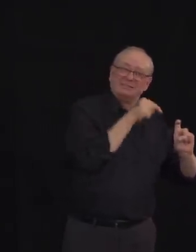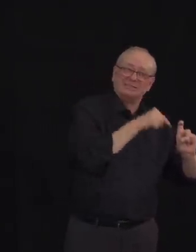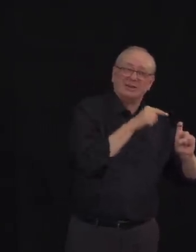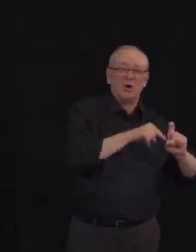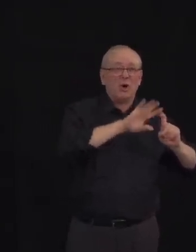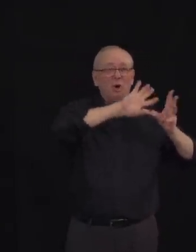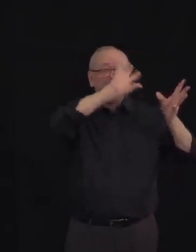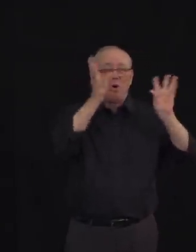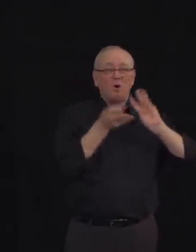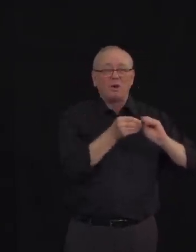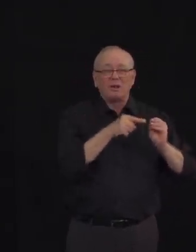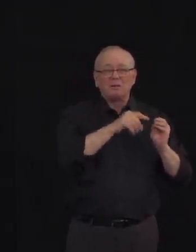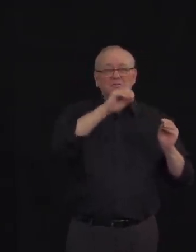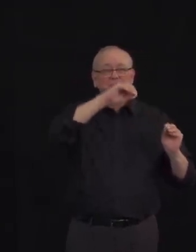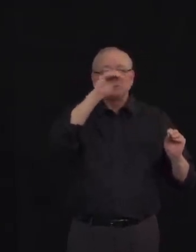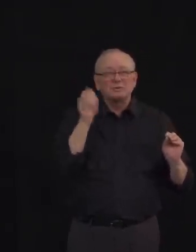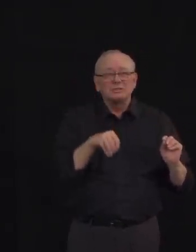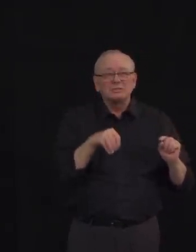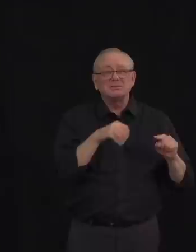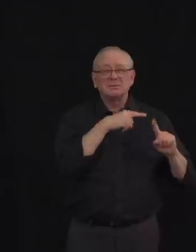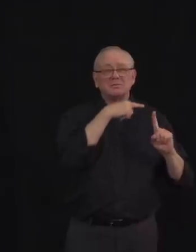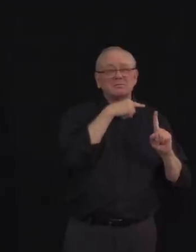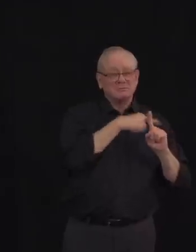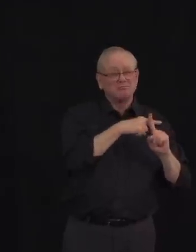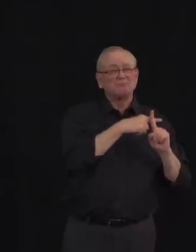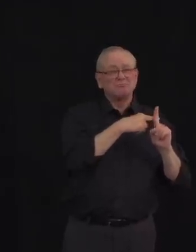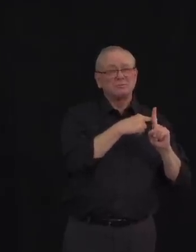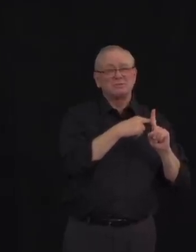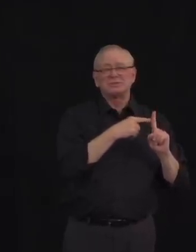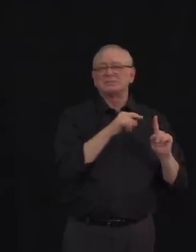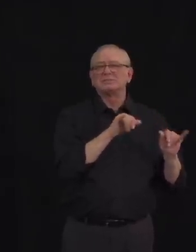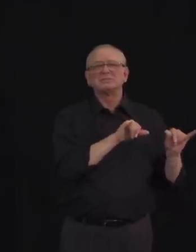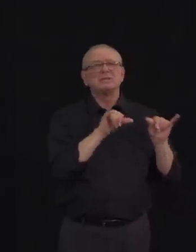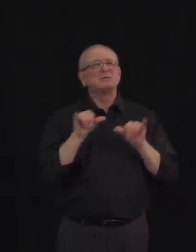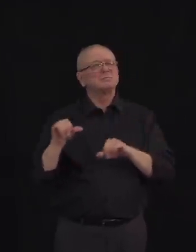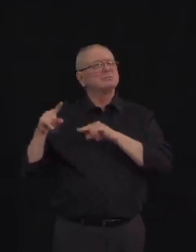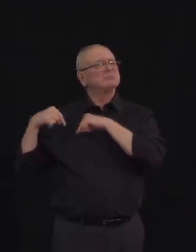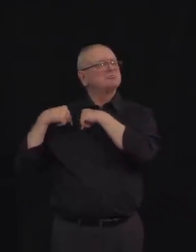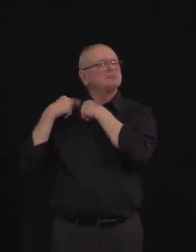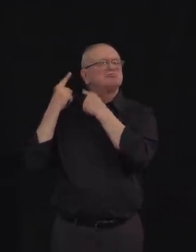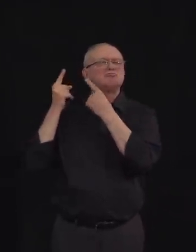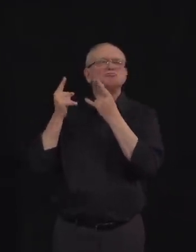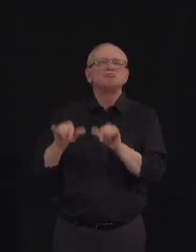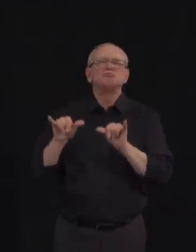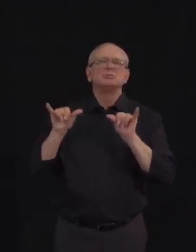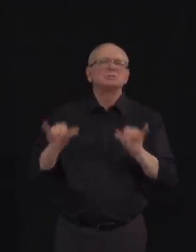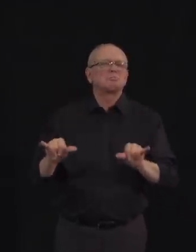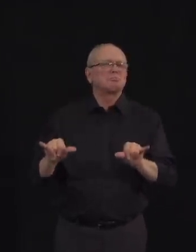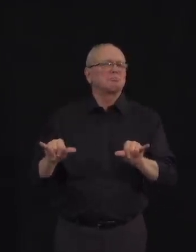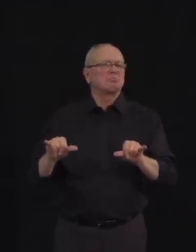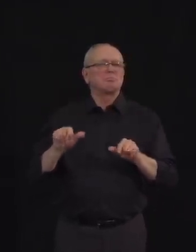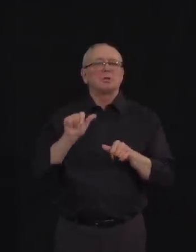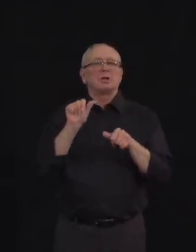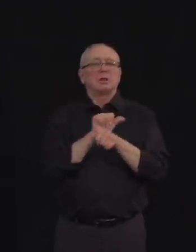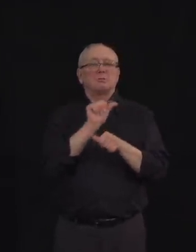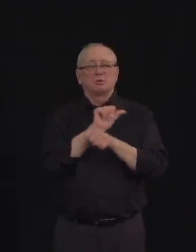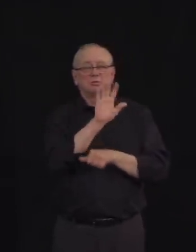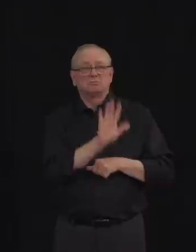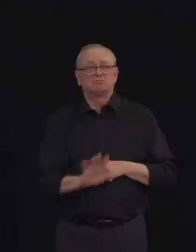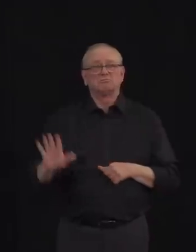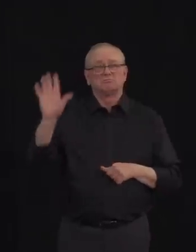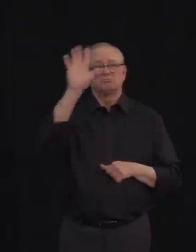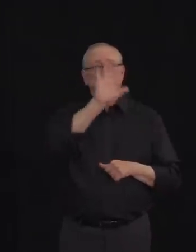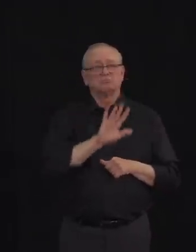similar through the past several weeks. When we look at the provincial numbers by the date the swabs were collected, the